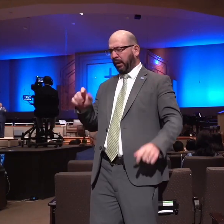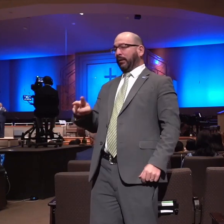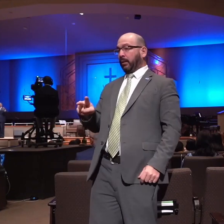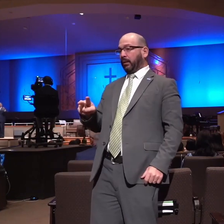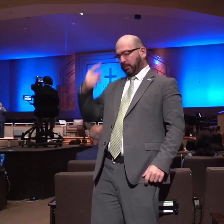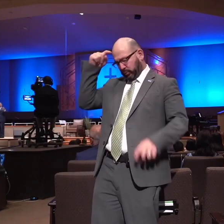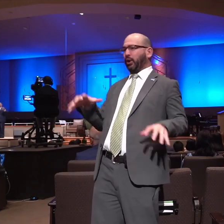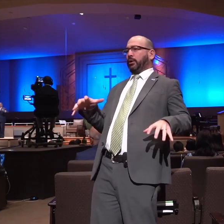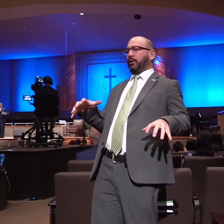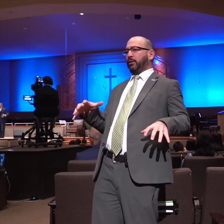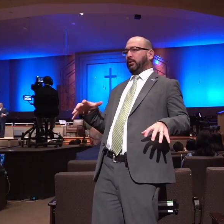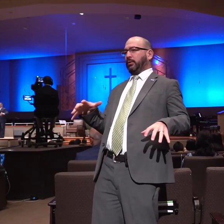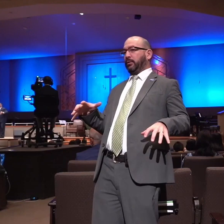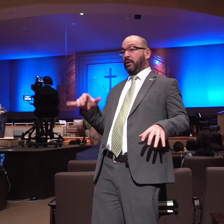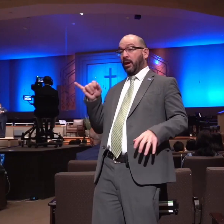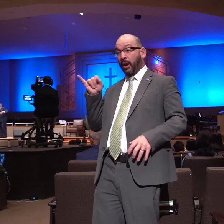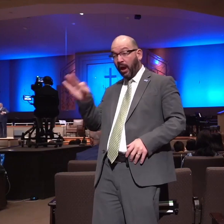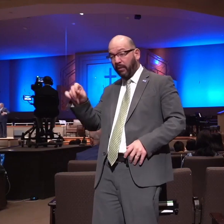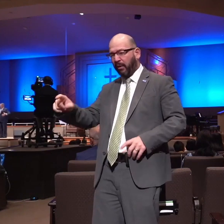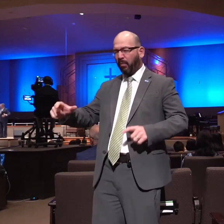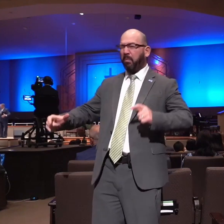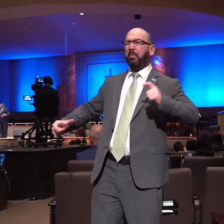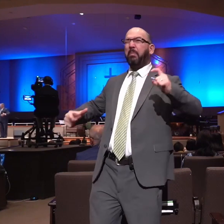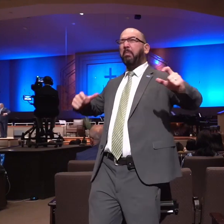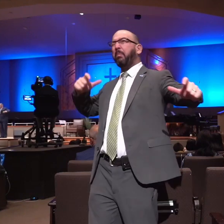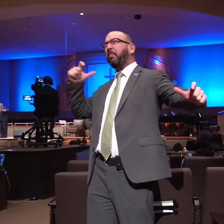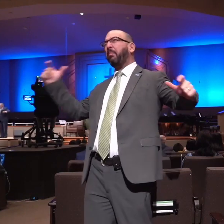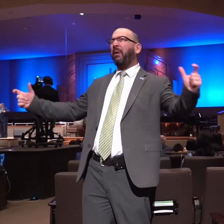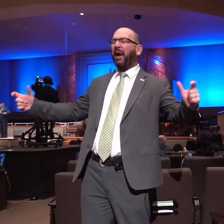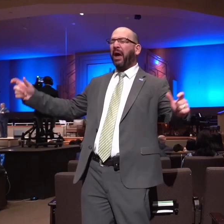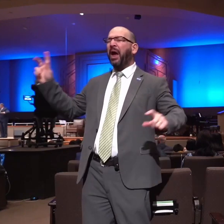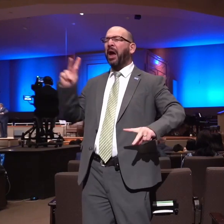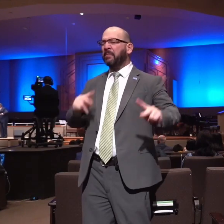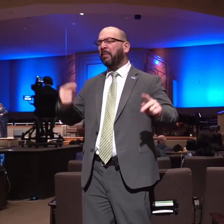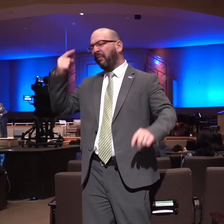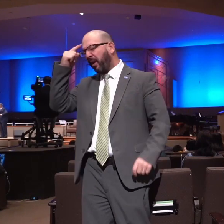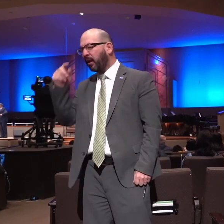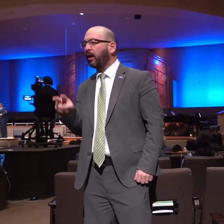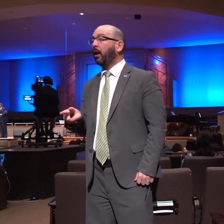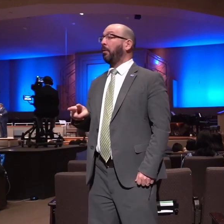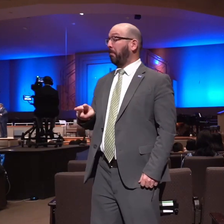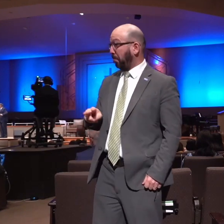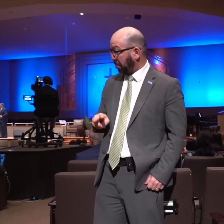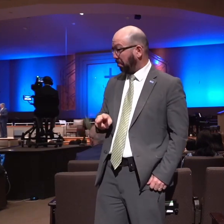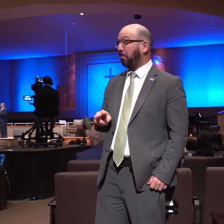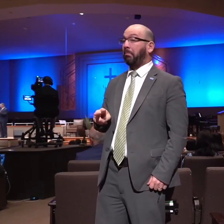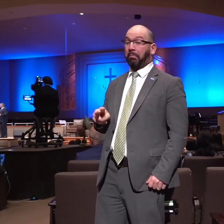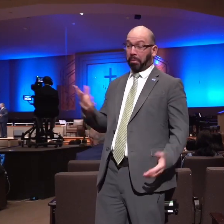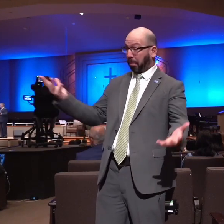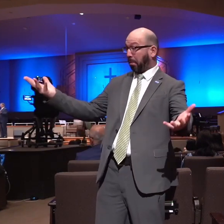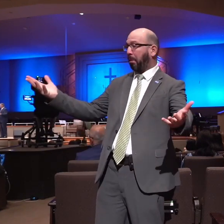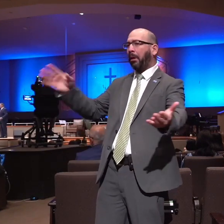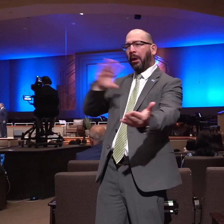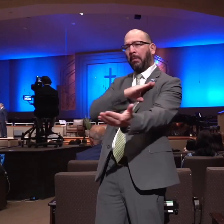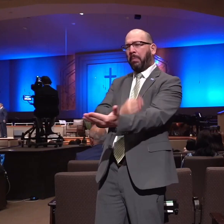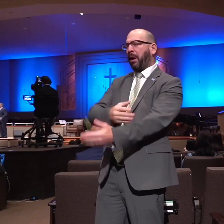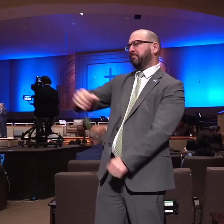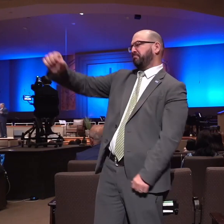so if he had been this uh you know middle linebacker look everybody figured well yeah okay he can do stuff I